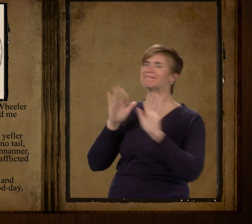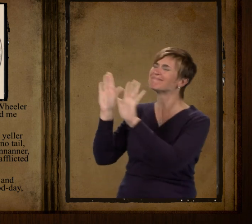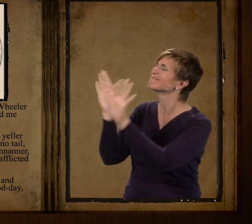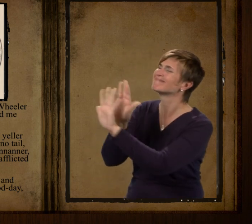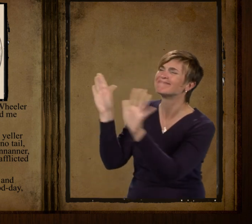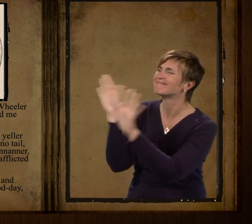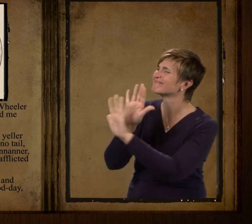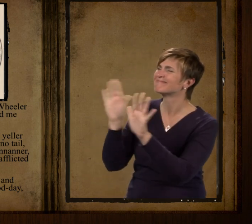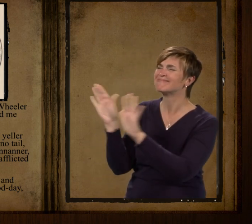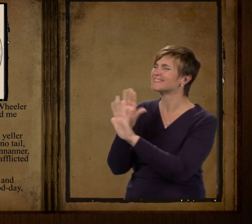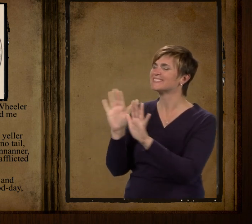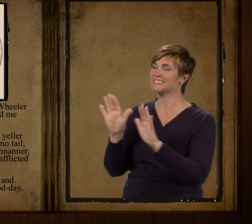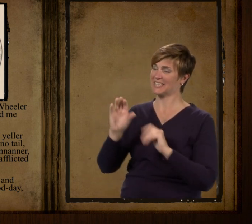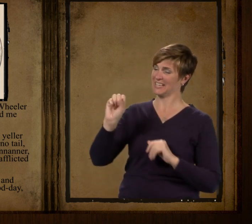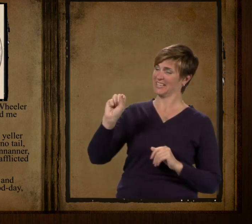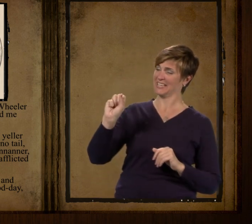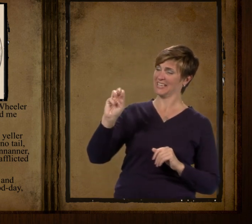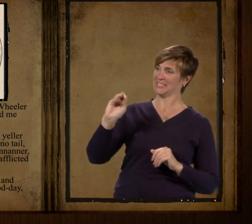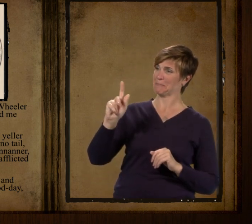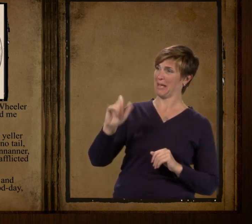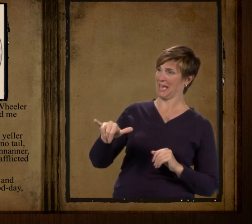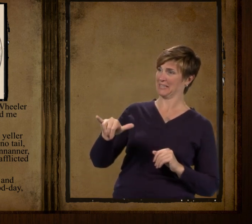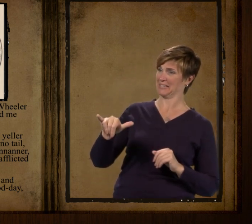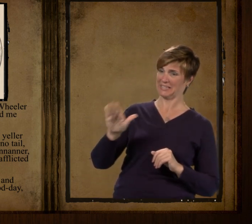the old gentleman good day I departed